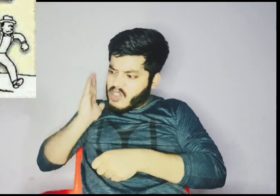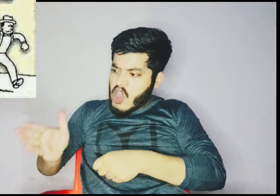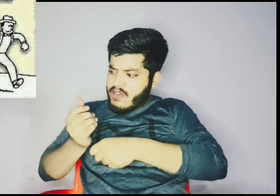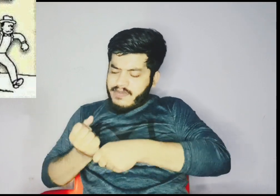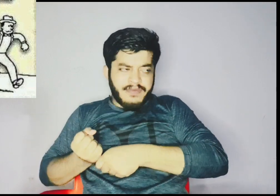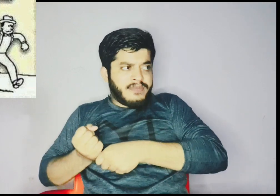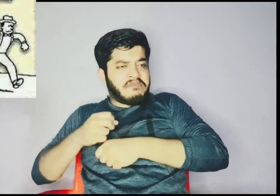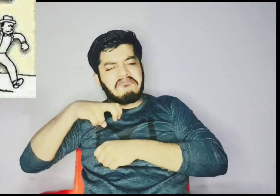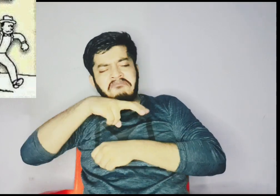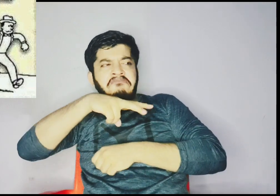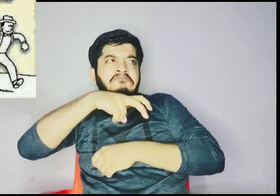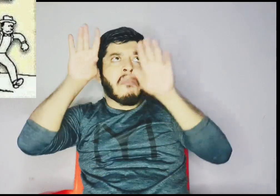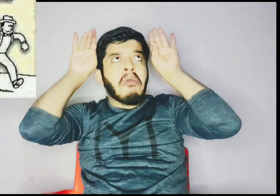We're smiling,